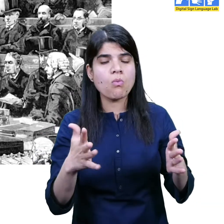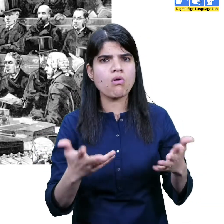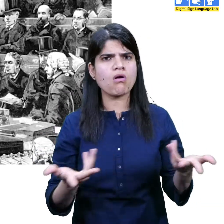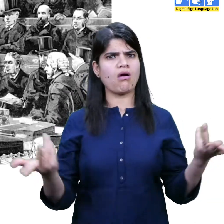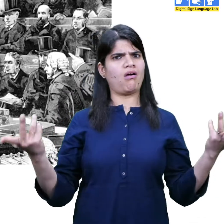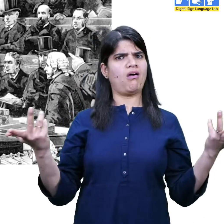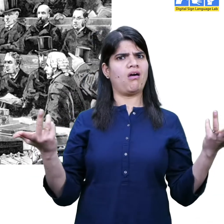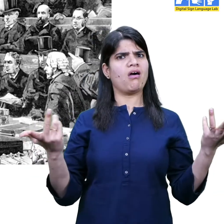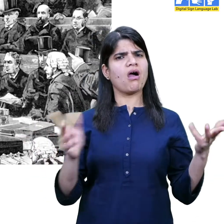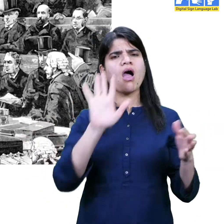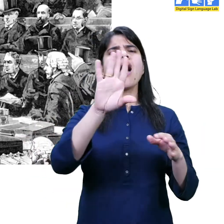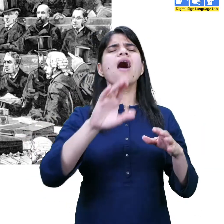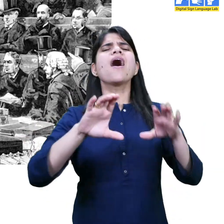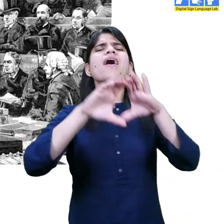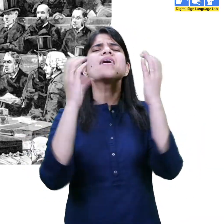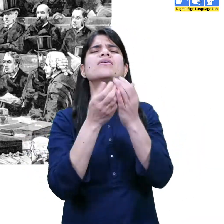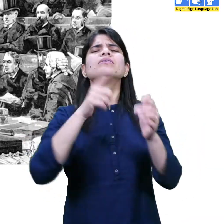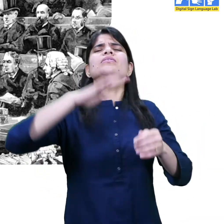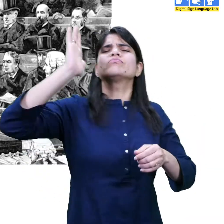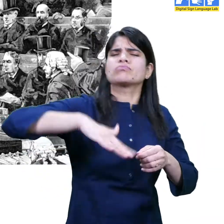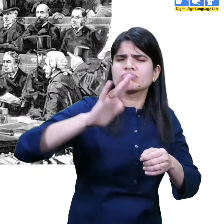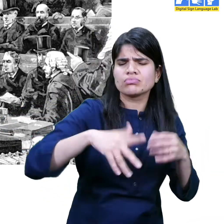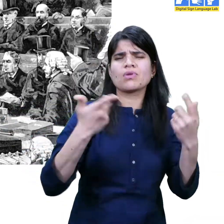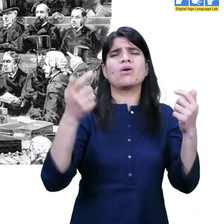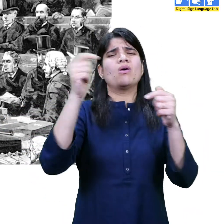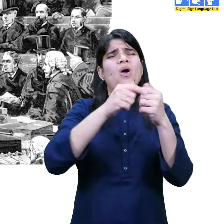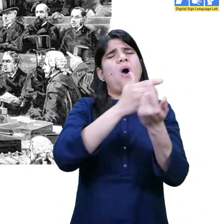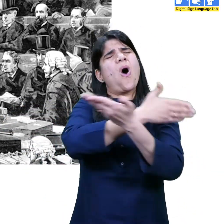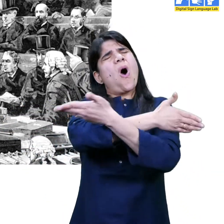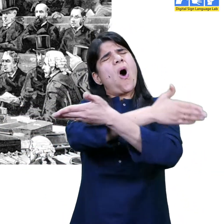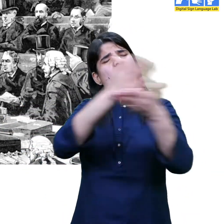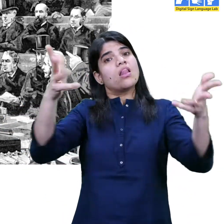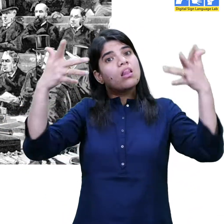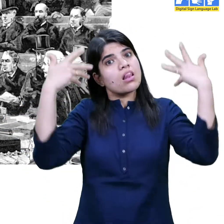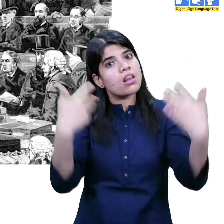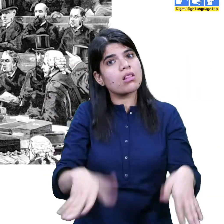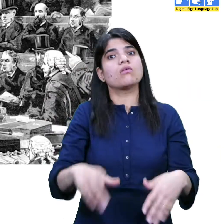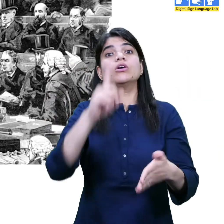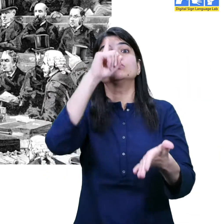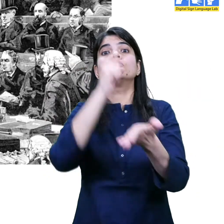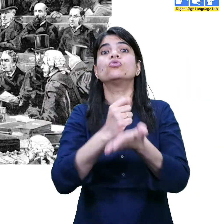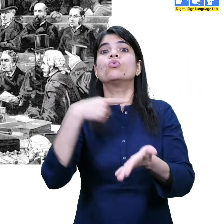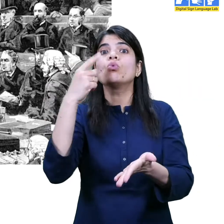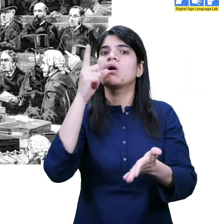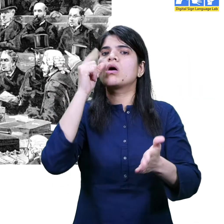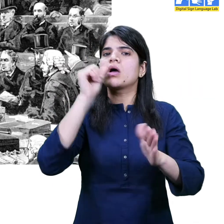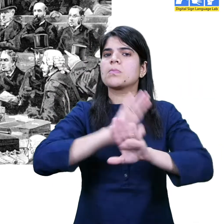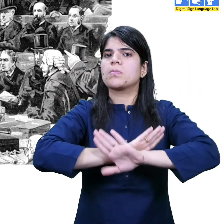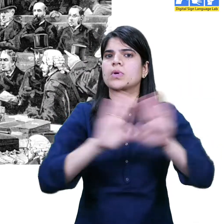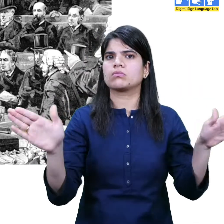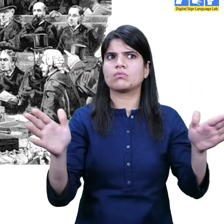were not allowed to vote. This means that all the political decisions were decided by men.